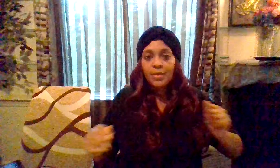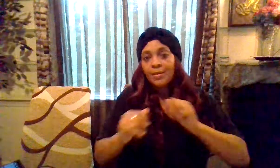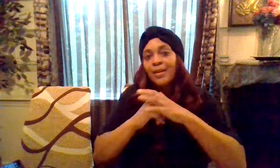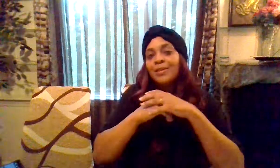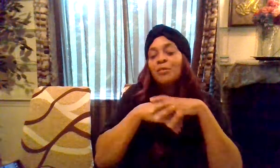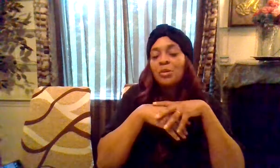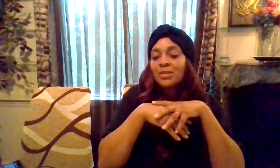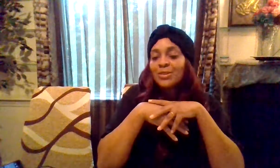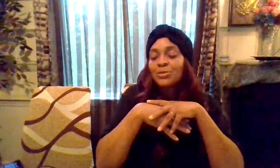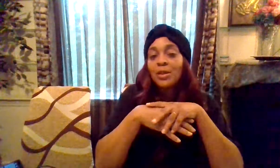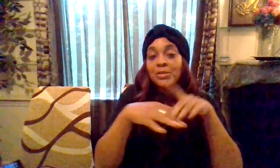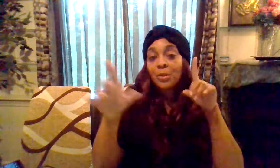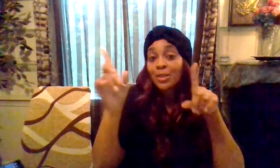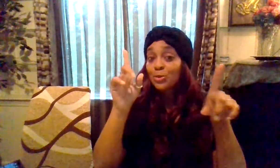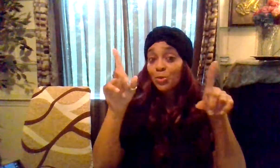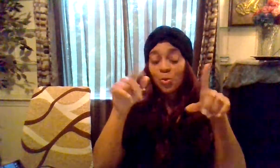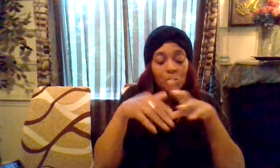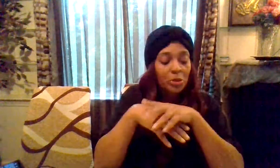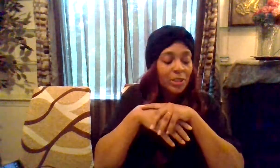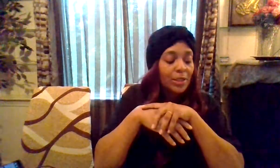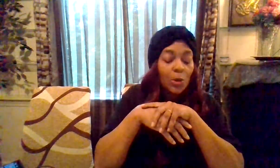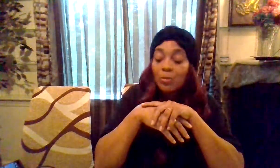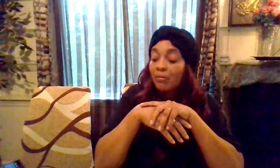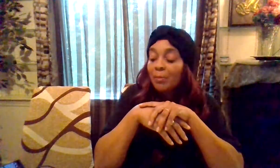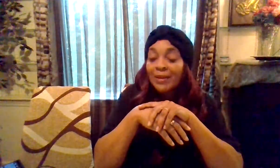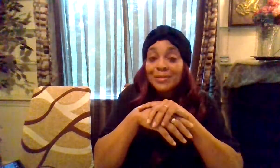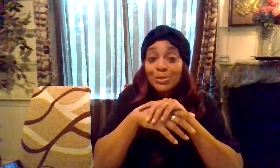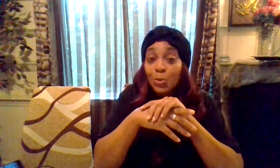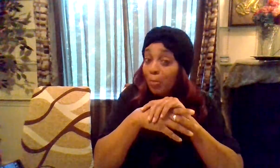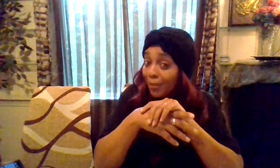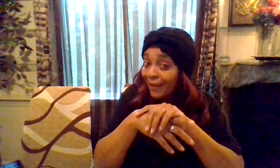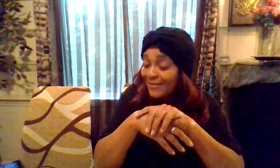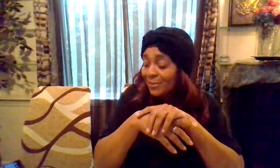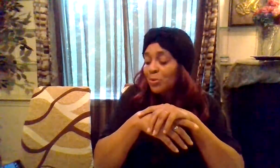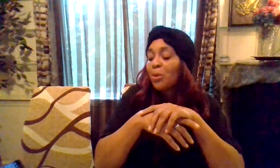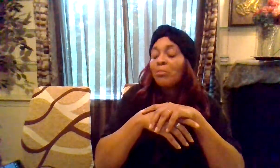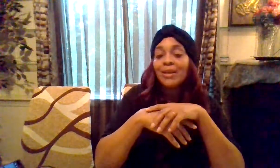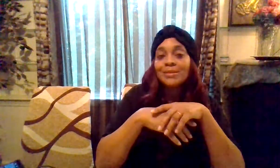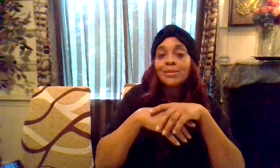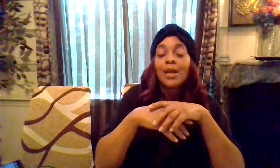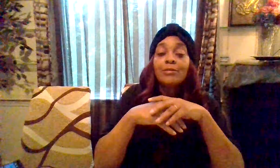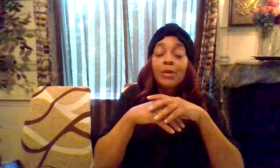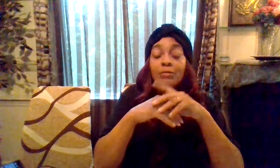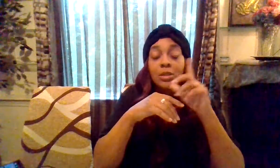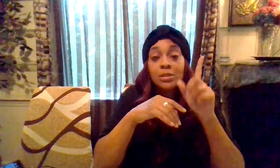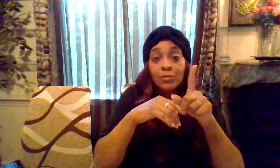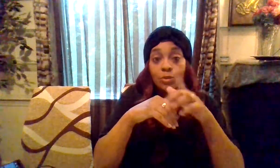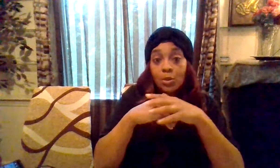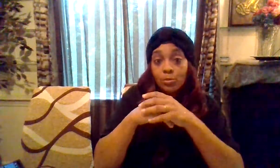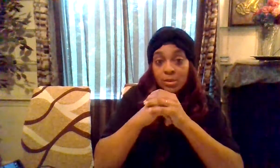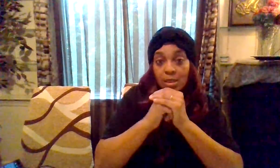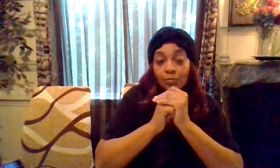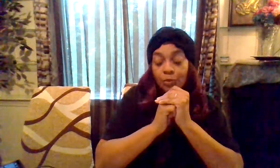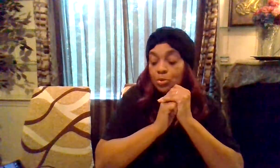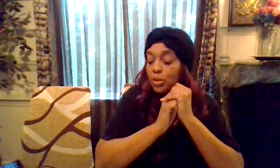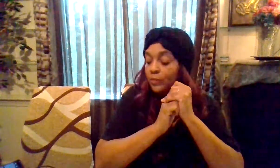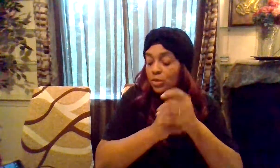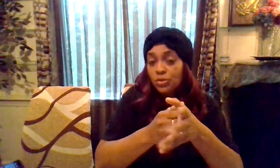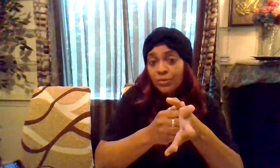hey love bugs it's rising back at you one more again i hope everybody is doing blessed i'm doing blessed and highly favored and definitely hope the same for you and if this is your